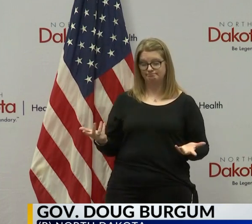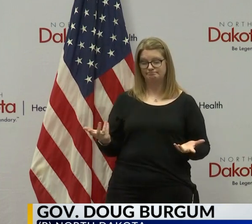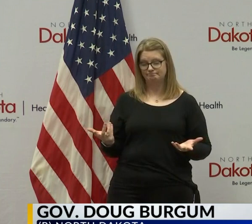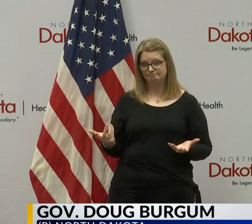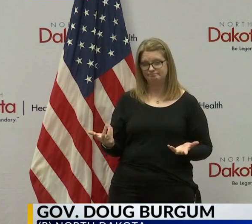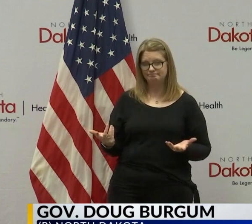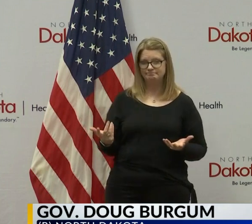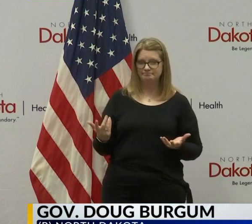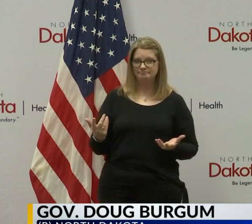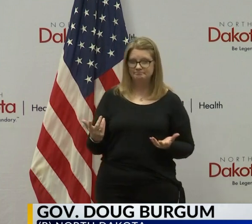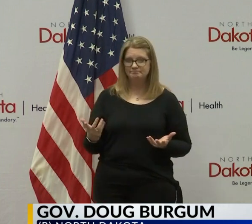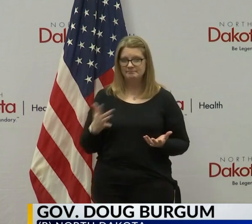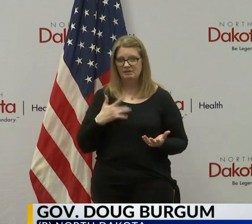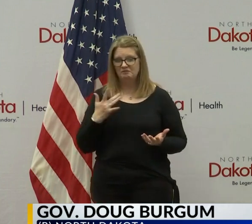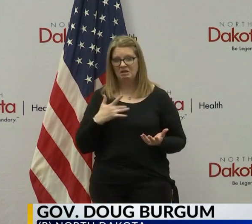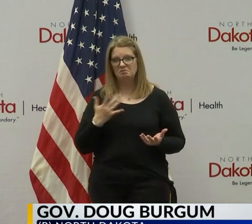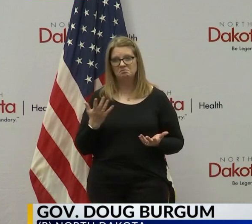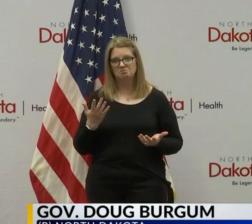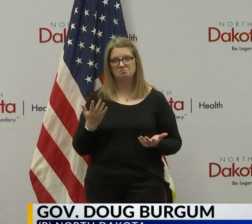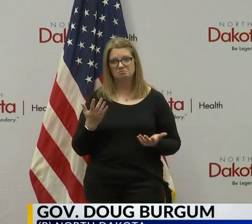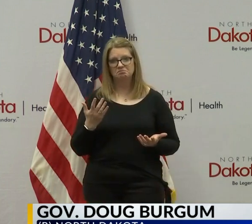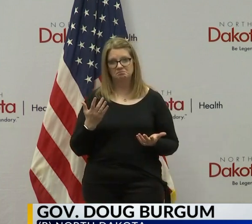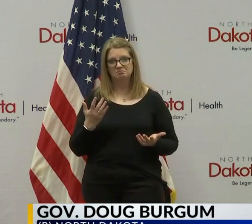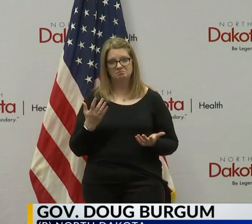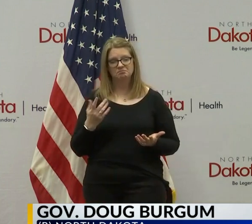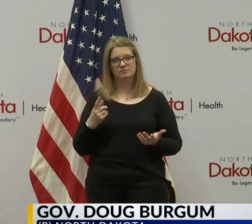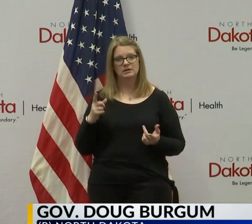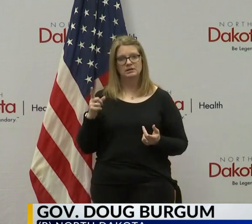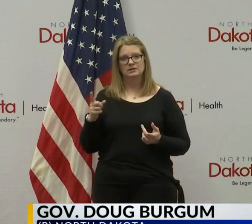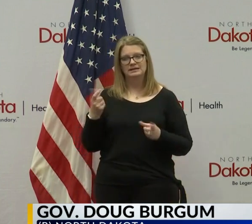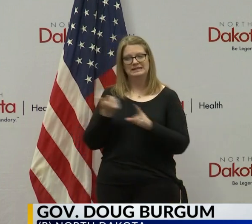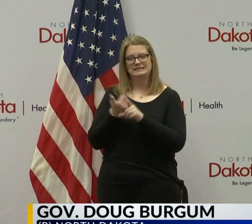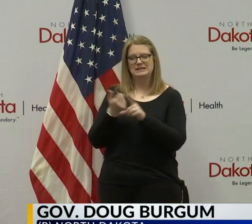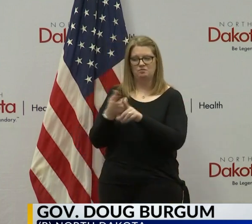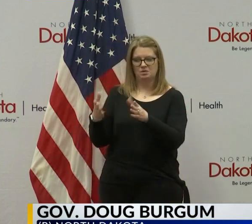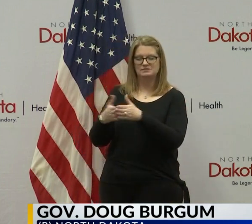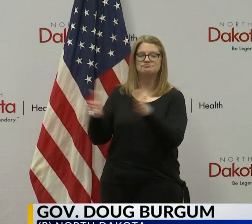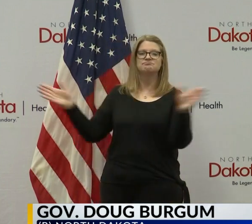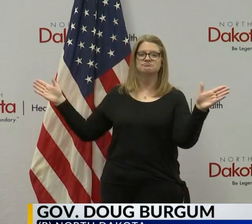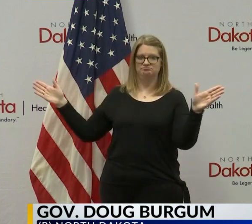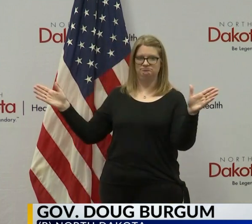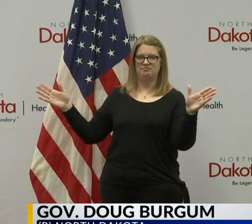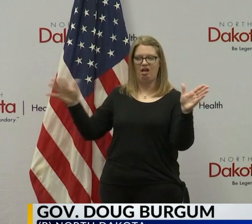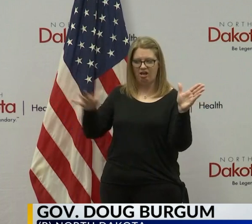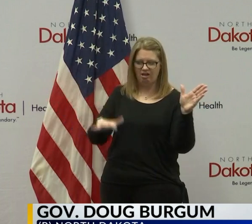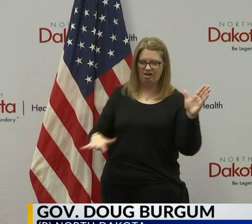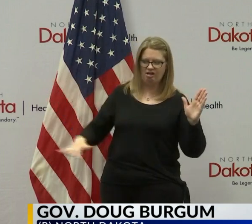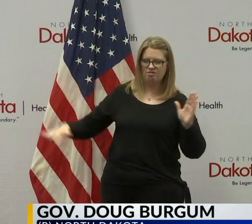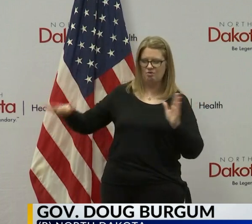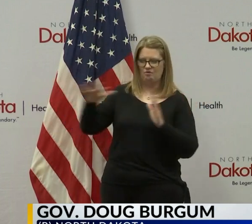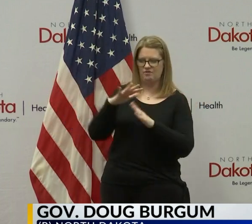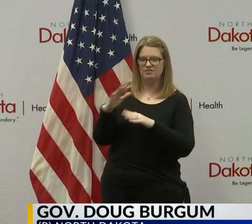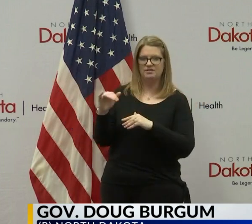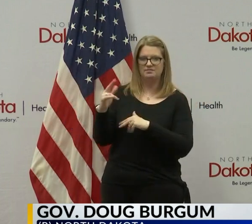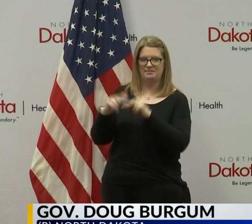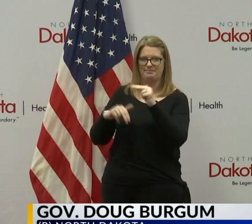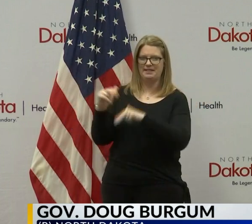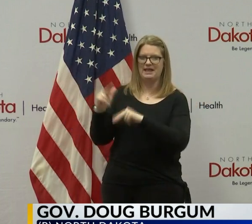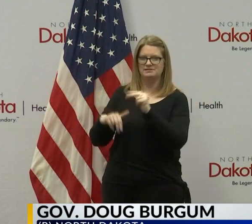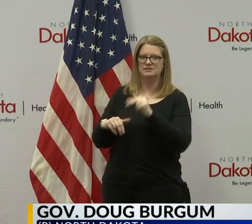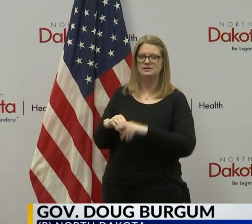and I think it's safe to assume that it was widespread within the plant. And that's why, again,